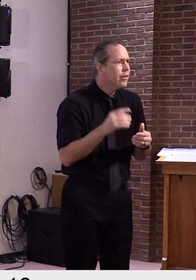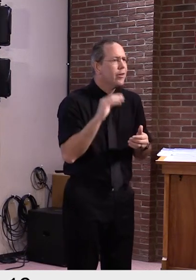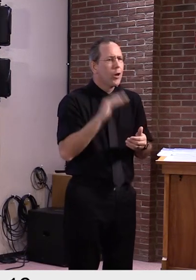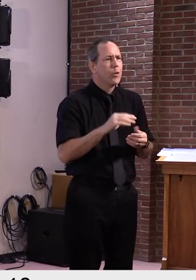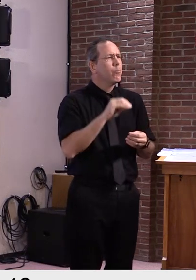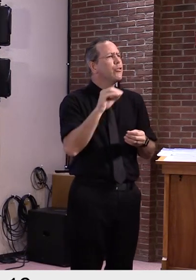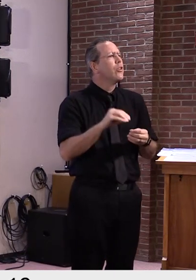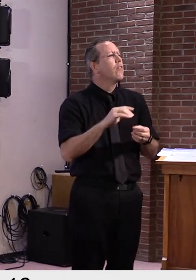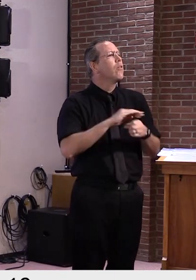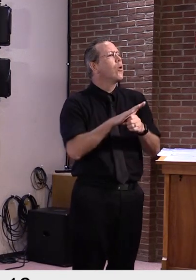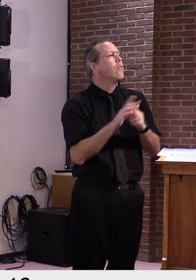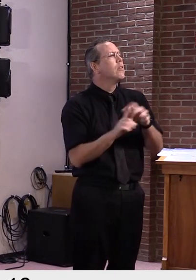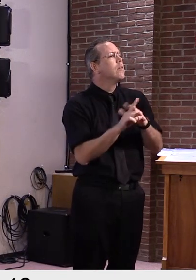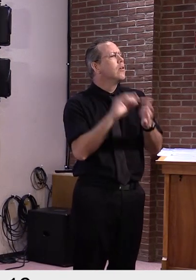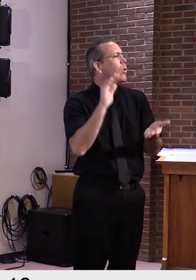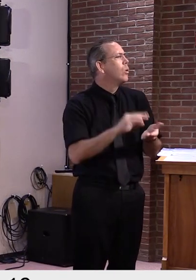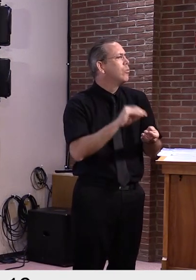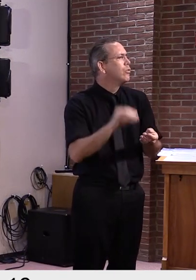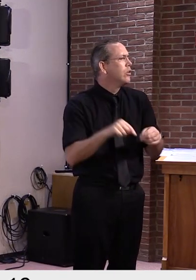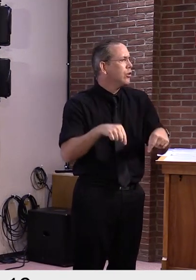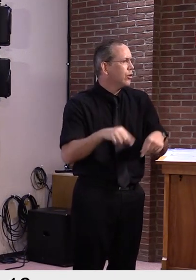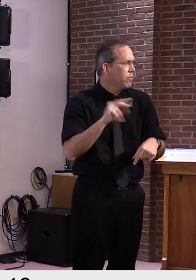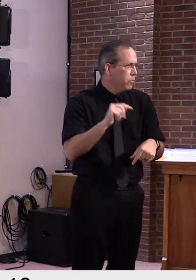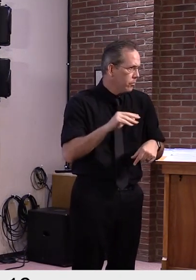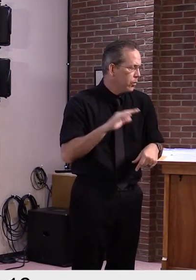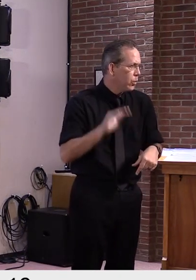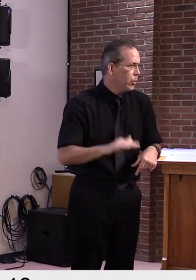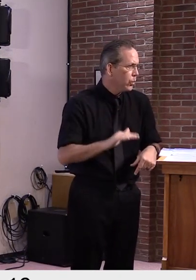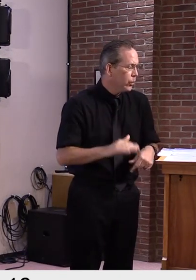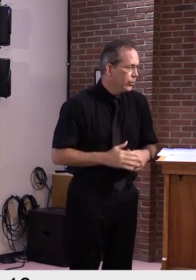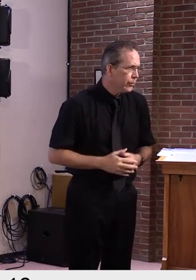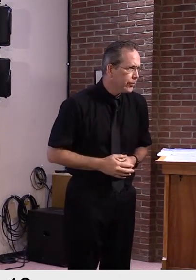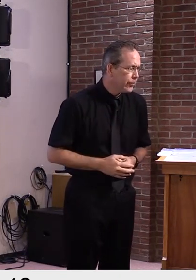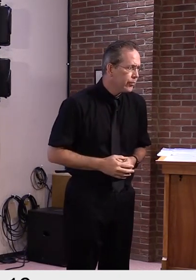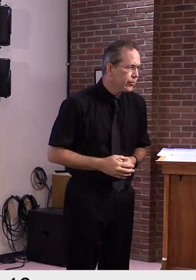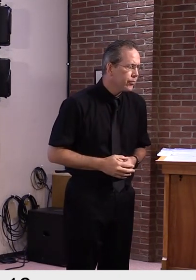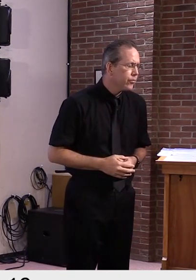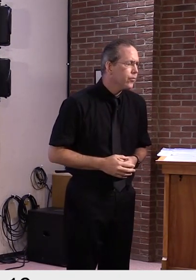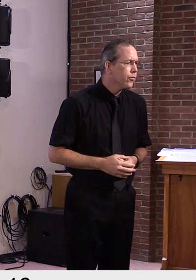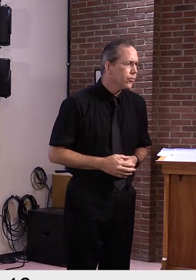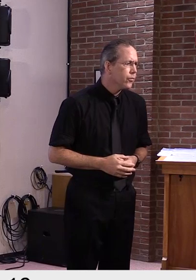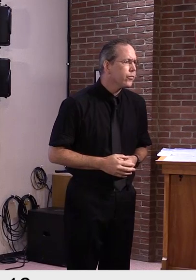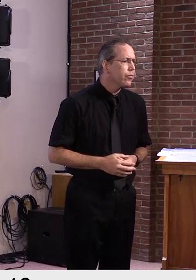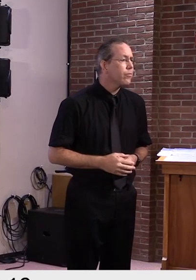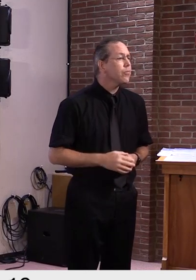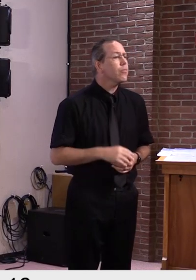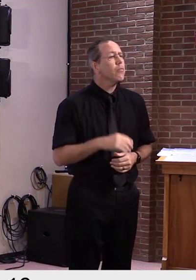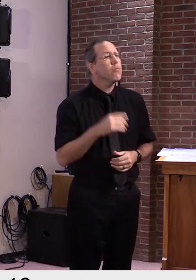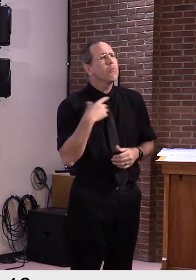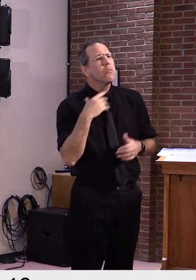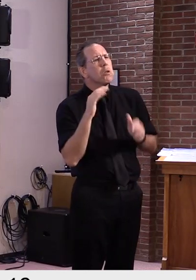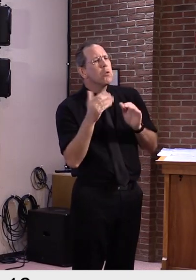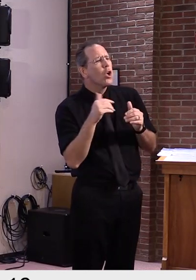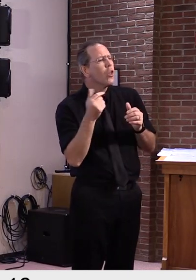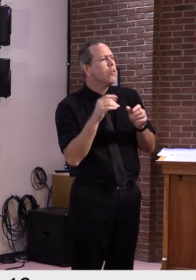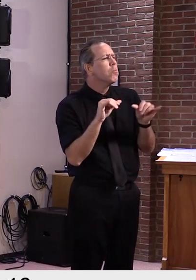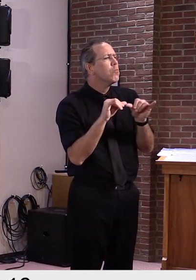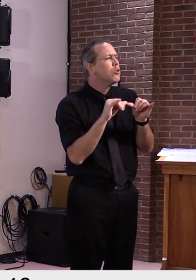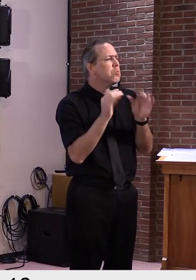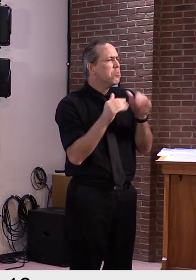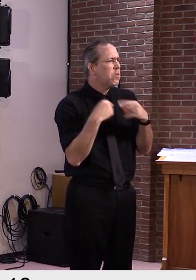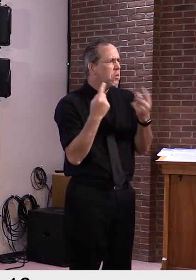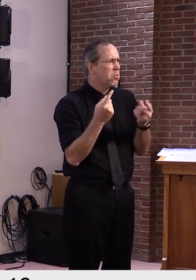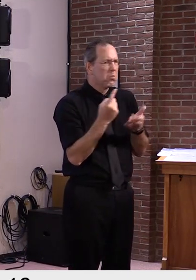for our state. The rest of our restart metrics remain stable this week and don't present any current risk at the moment.